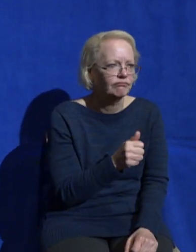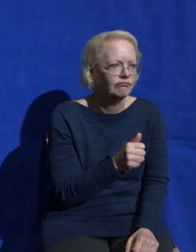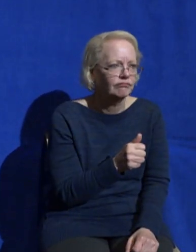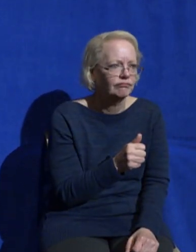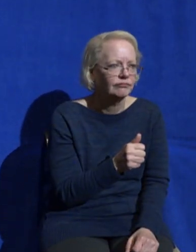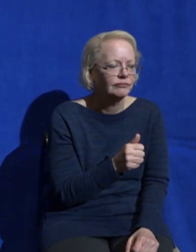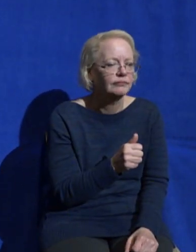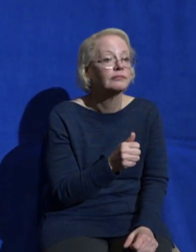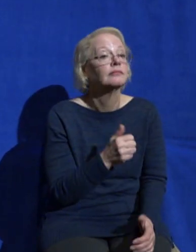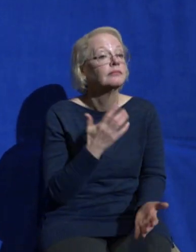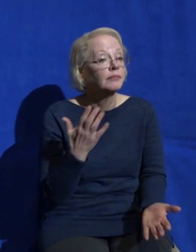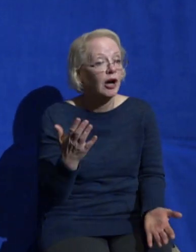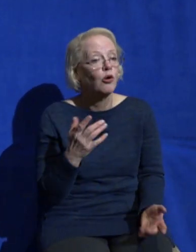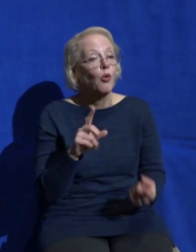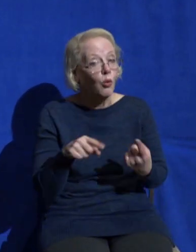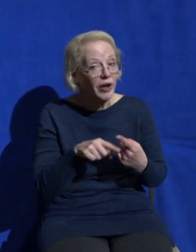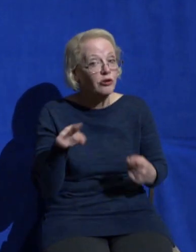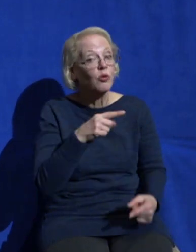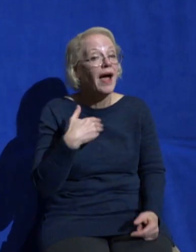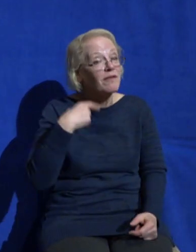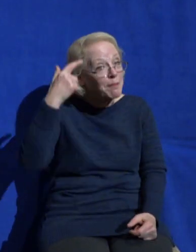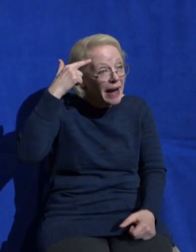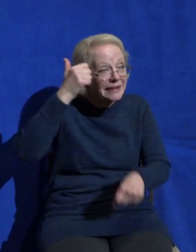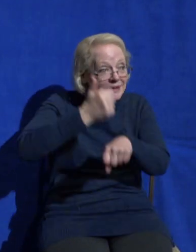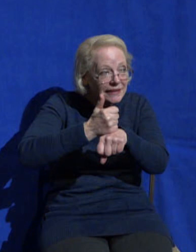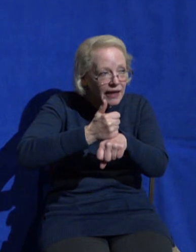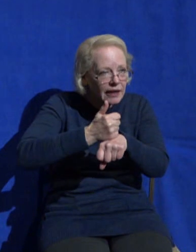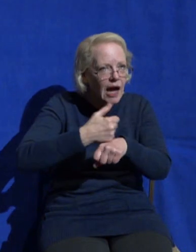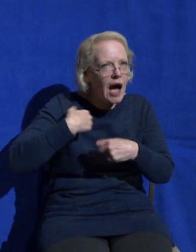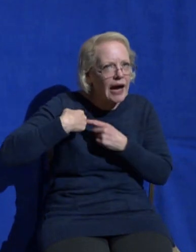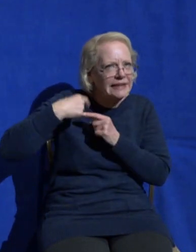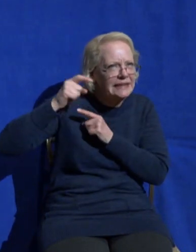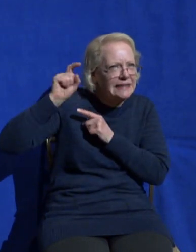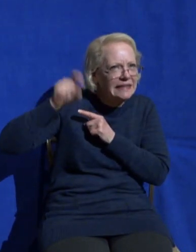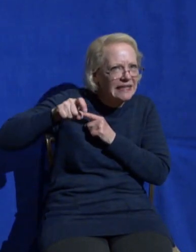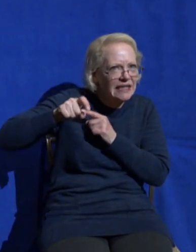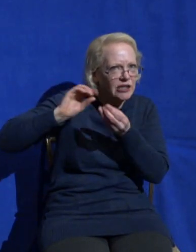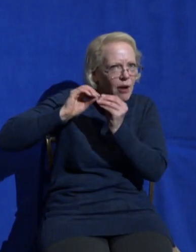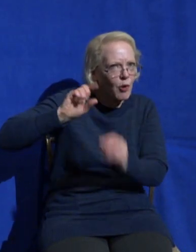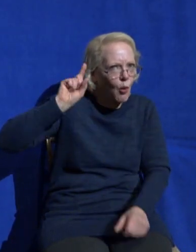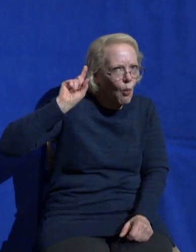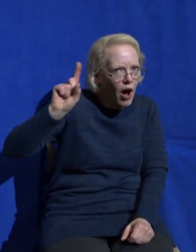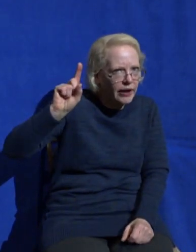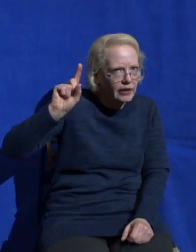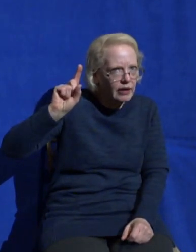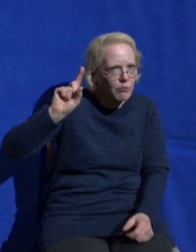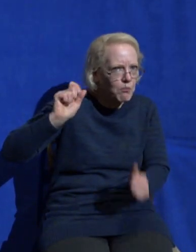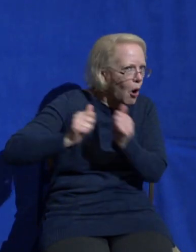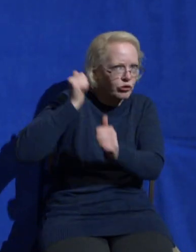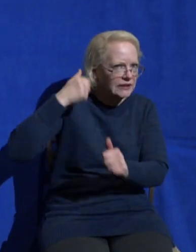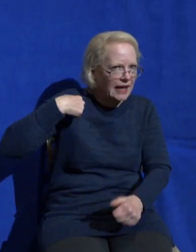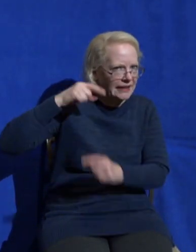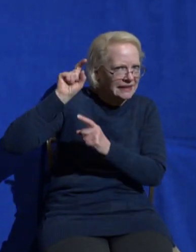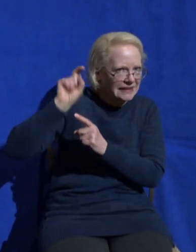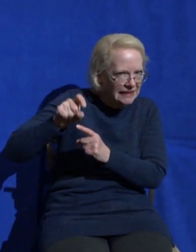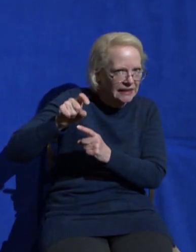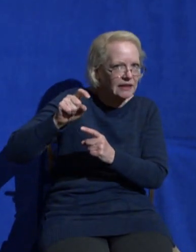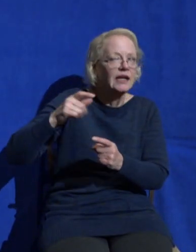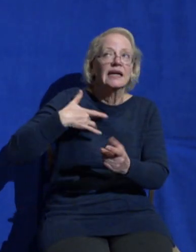intimacy with God when that becomes the fundamental conviction it changes everything in your life it changes the